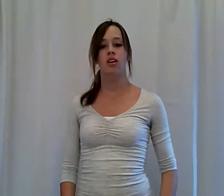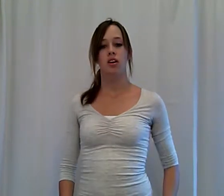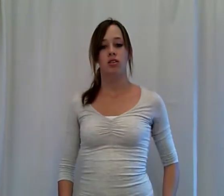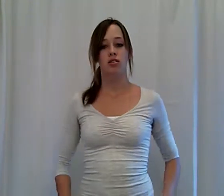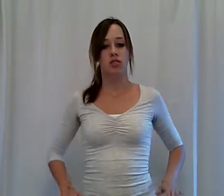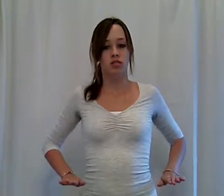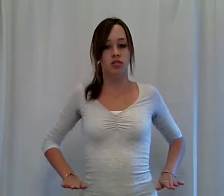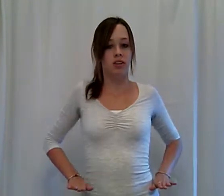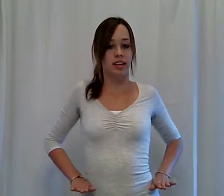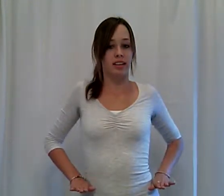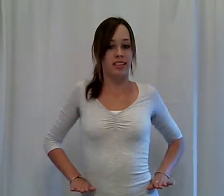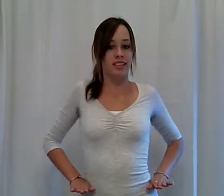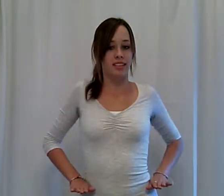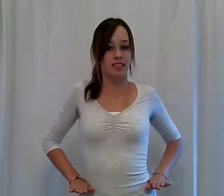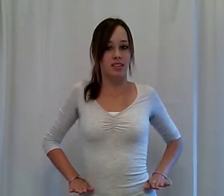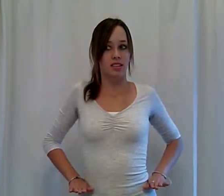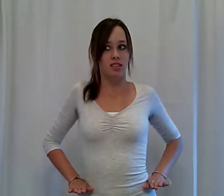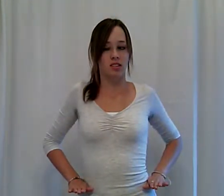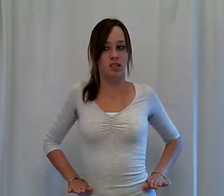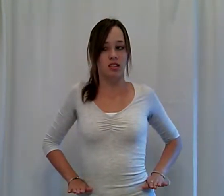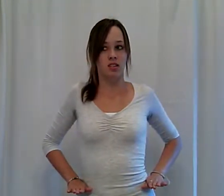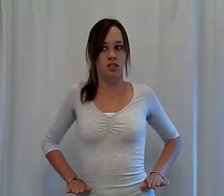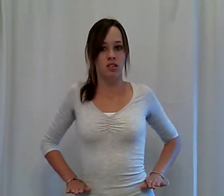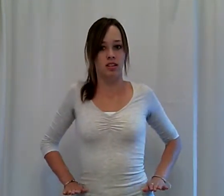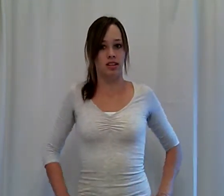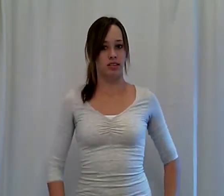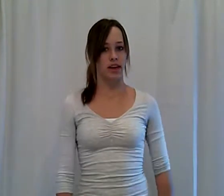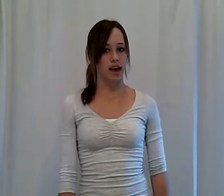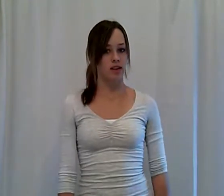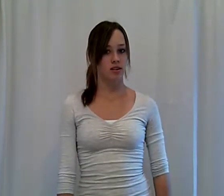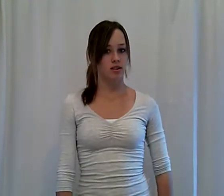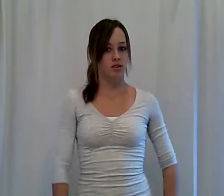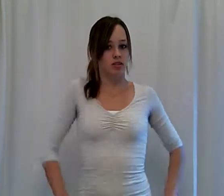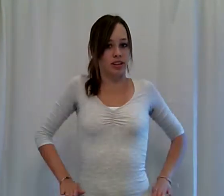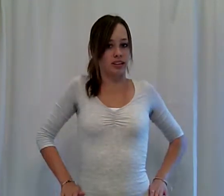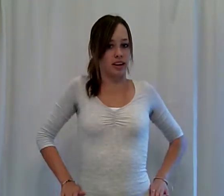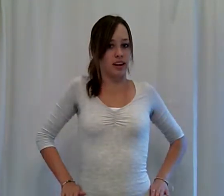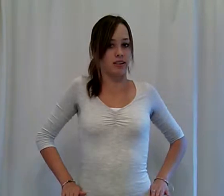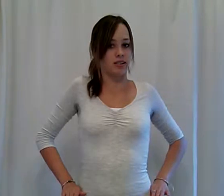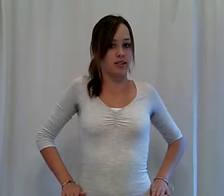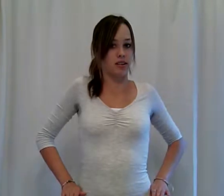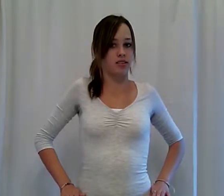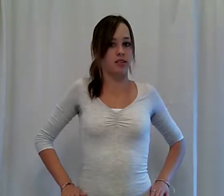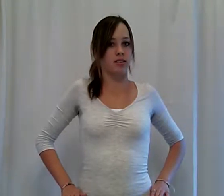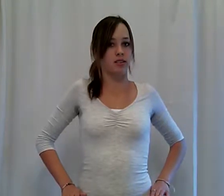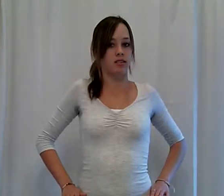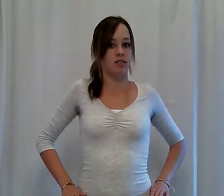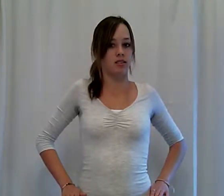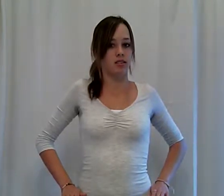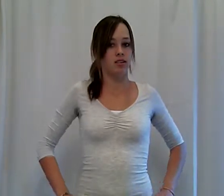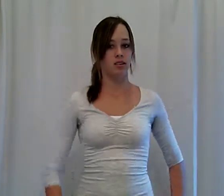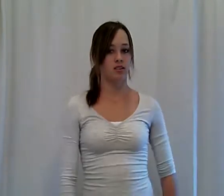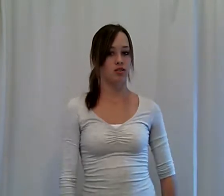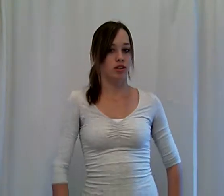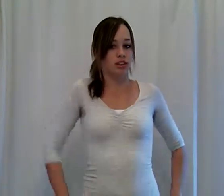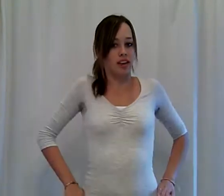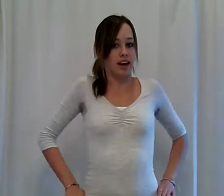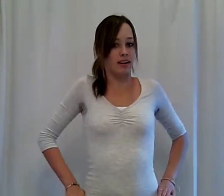You can also go like like that or like that. I think you go like that.